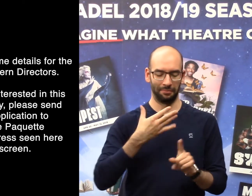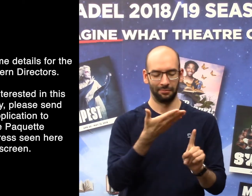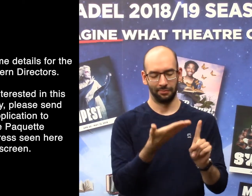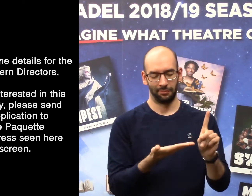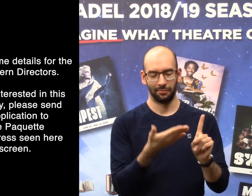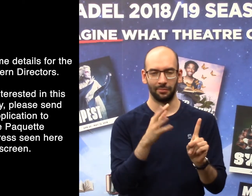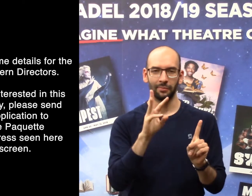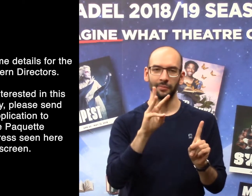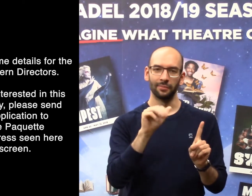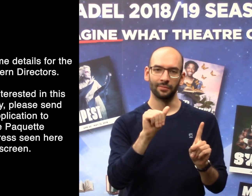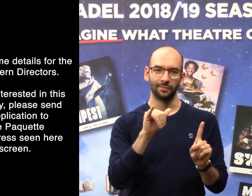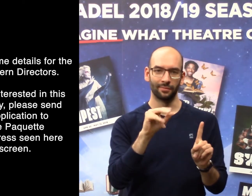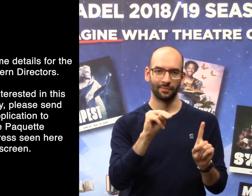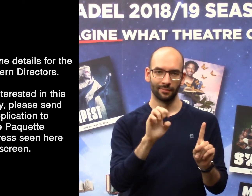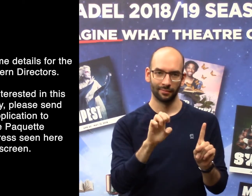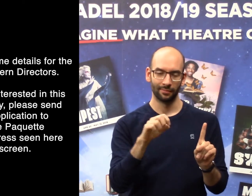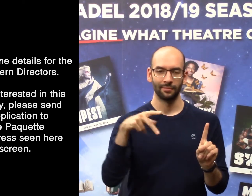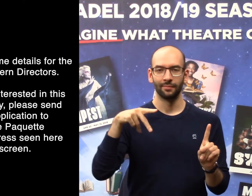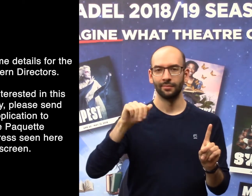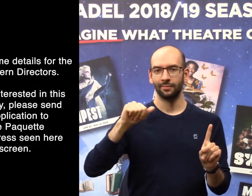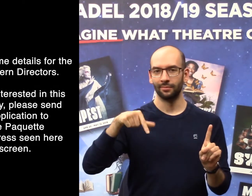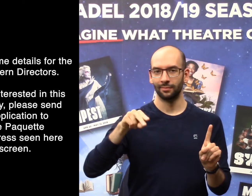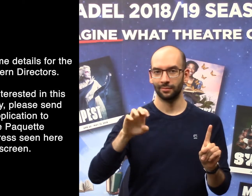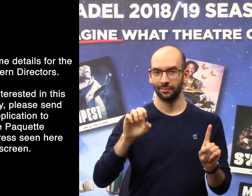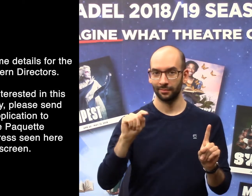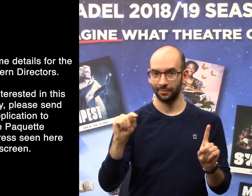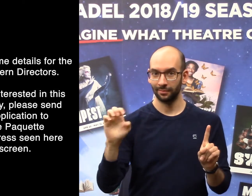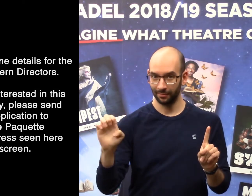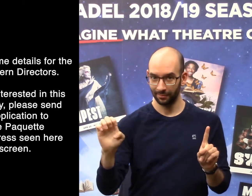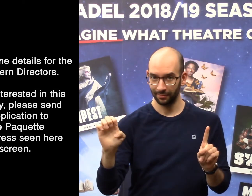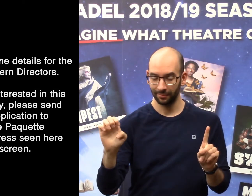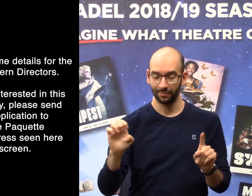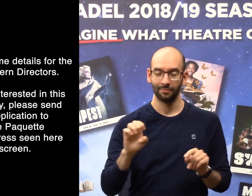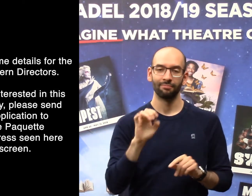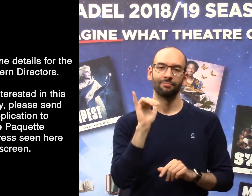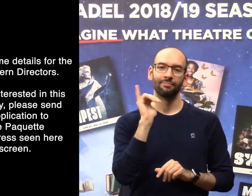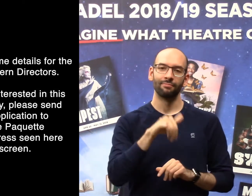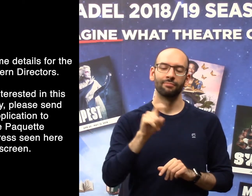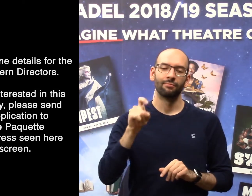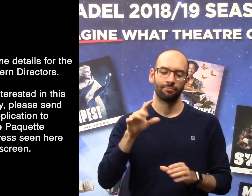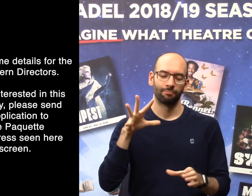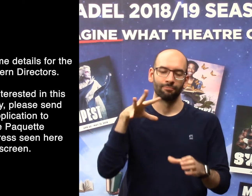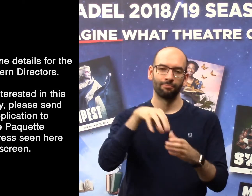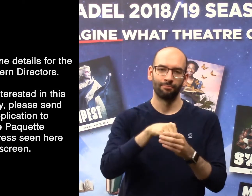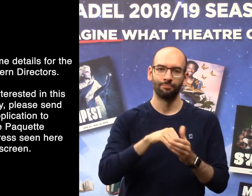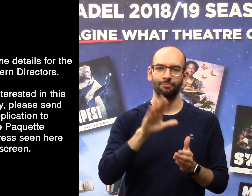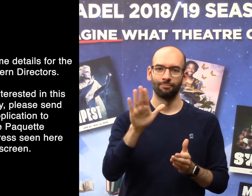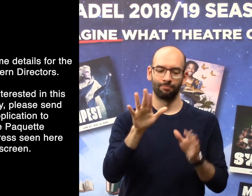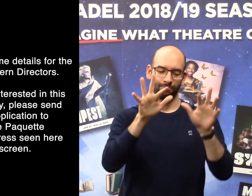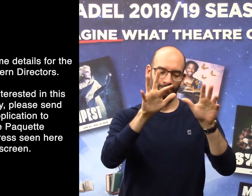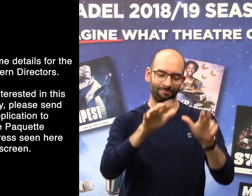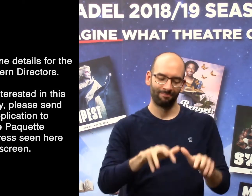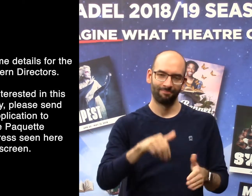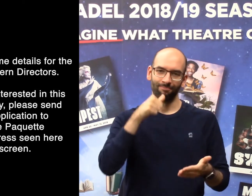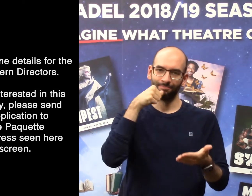please send your application to Wayne Paquette at the email address seen here on the screen.